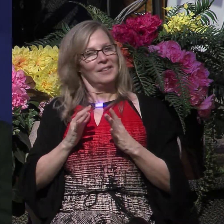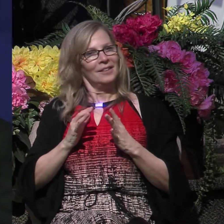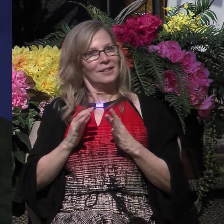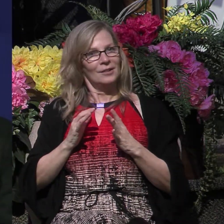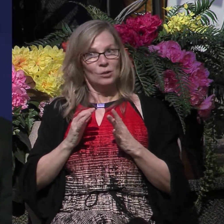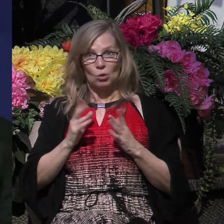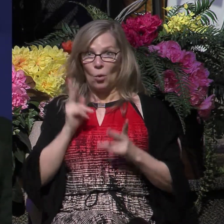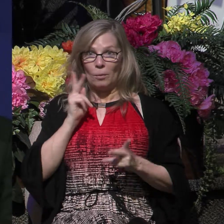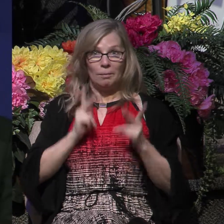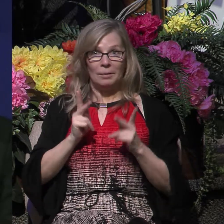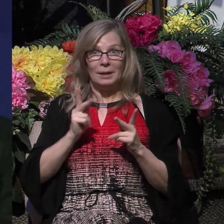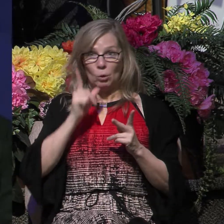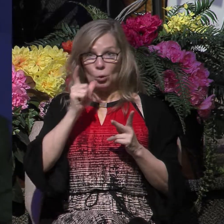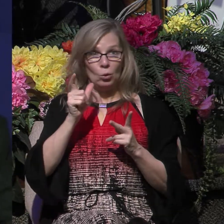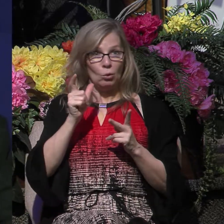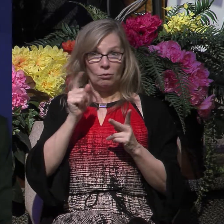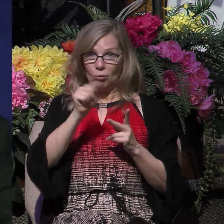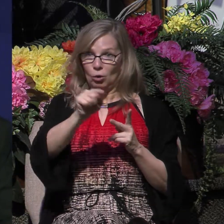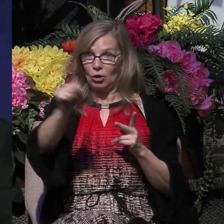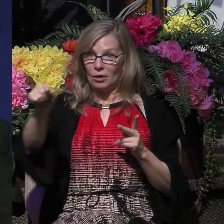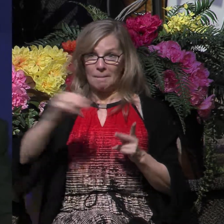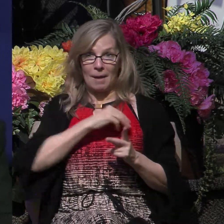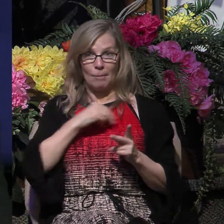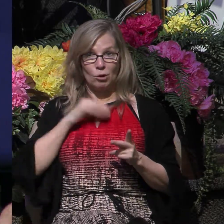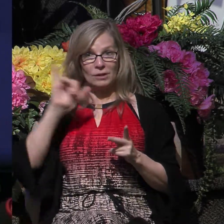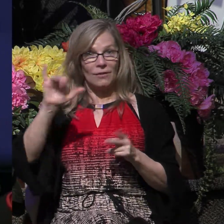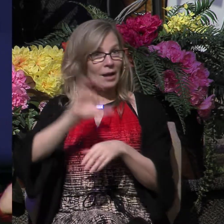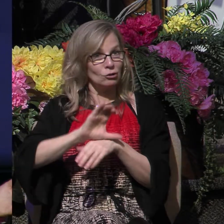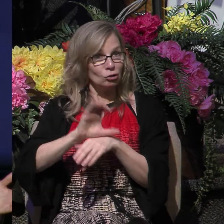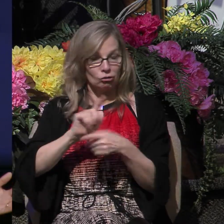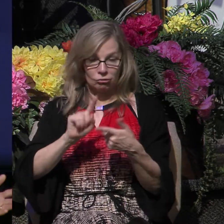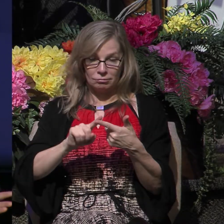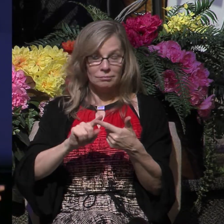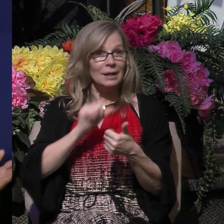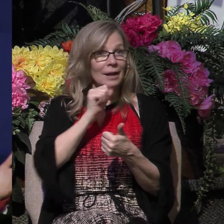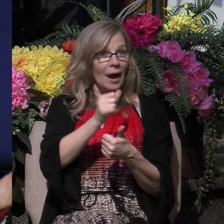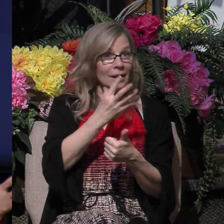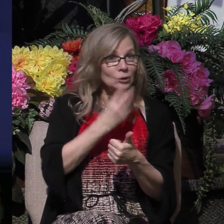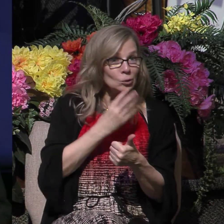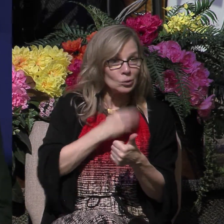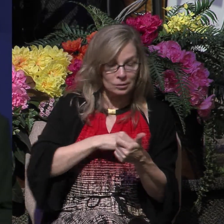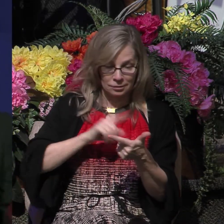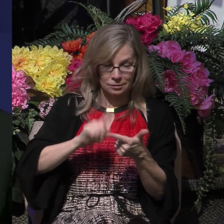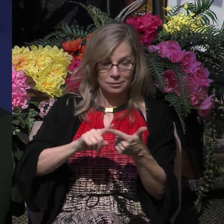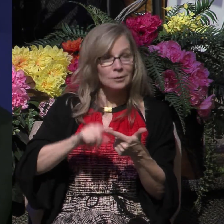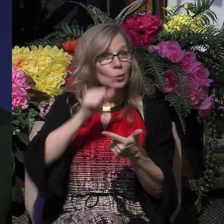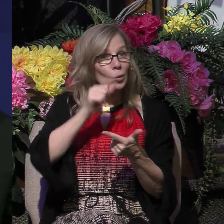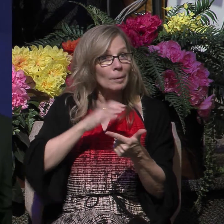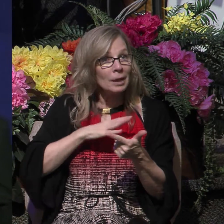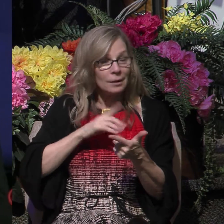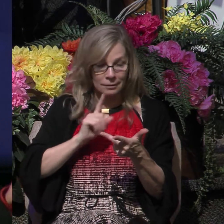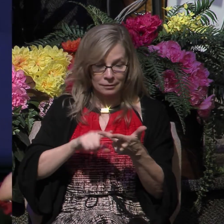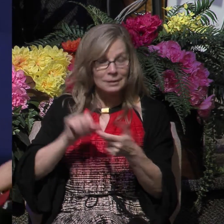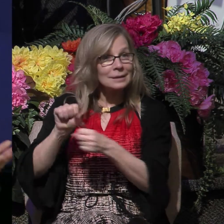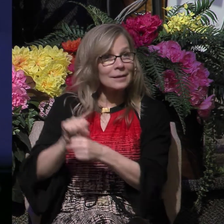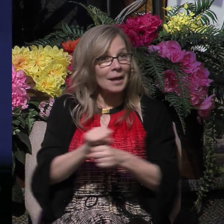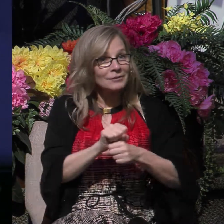those who made up this church were who? They were Gentiles, women, and slaves. Because the